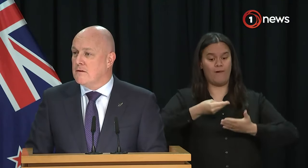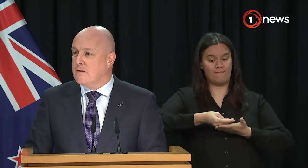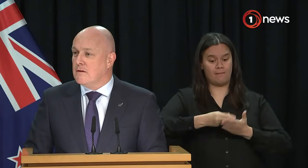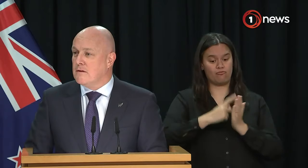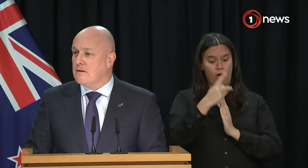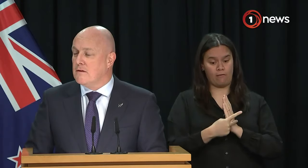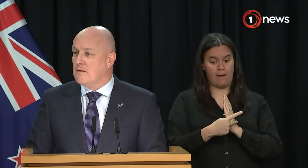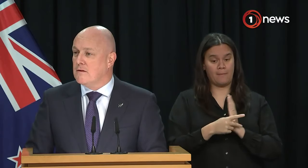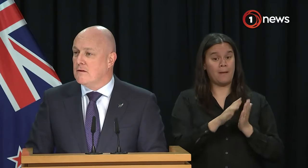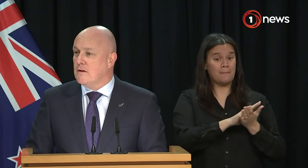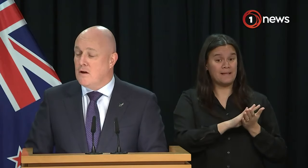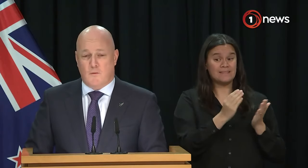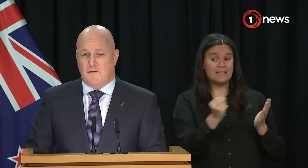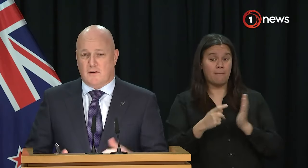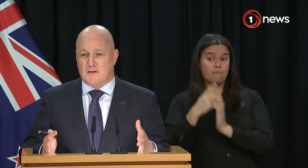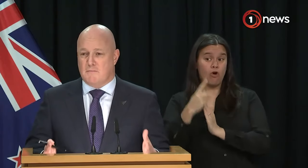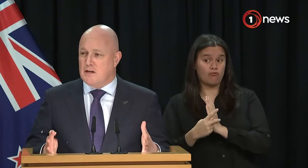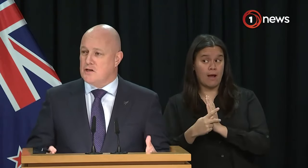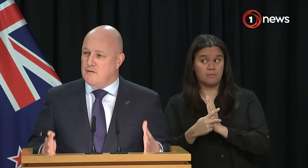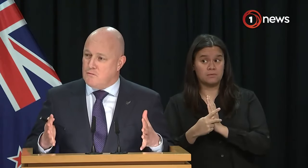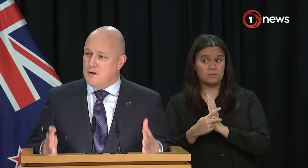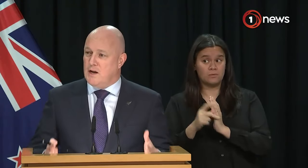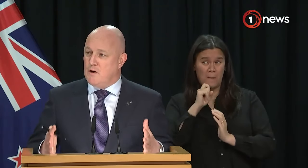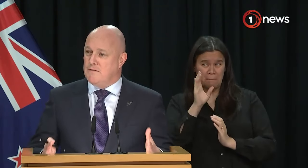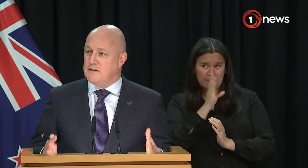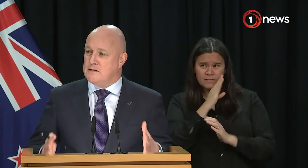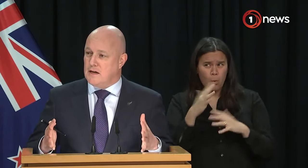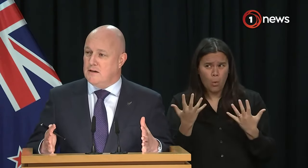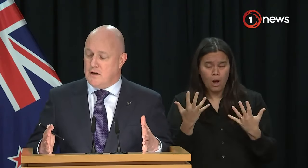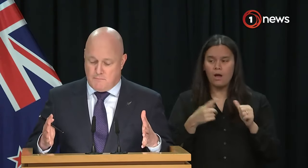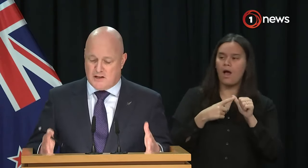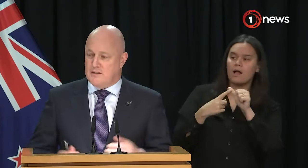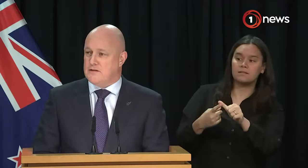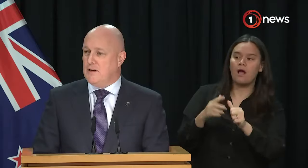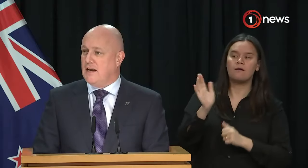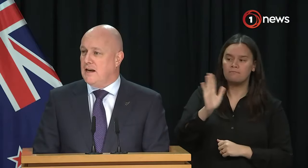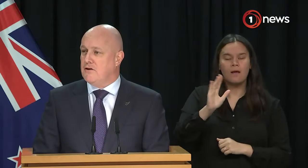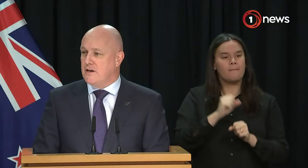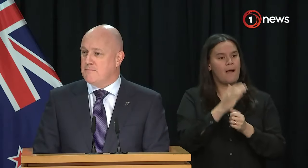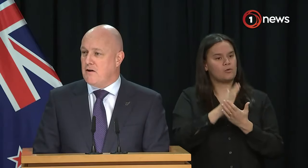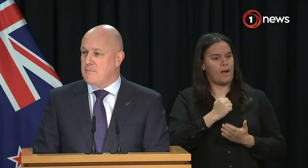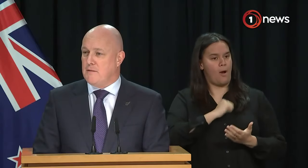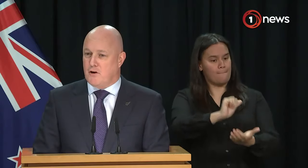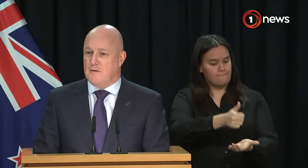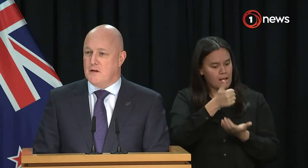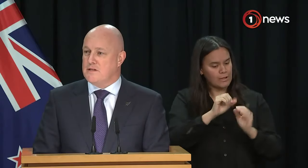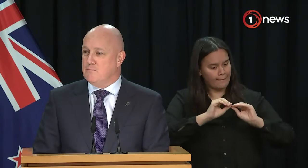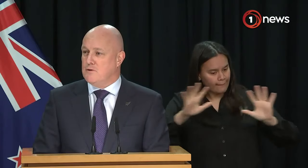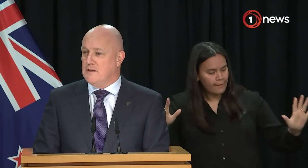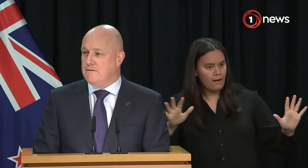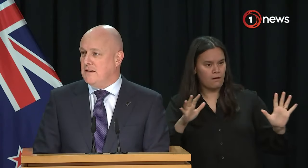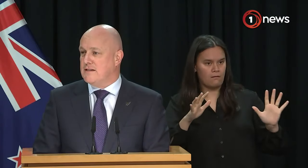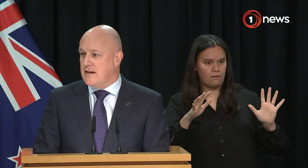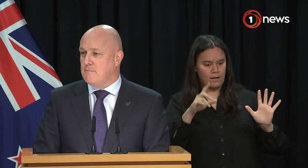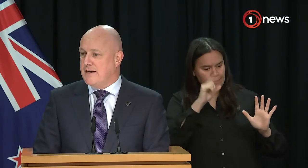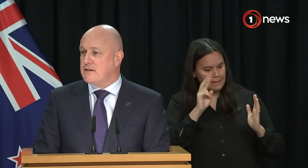presumably some programs are missing out? No, we're focused on making sure we have a really well-funded budget that's really clear and transparent about the programs that we're